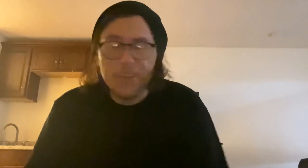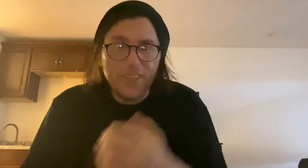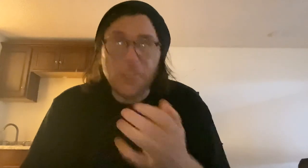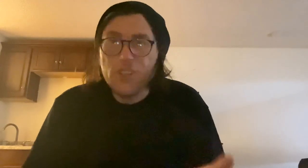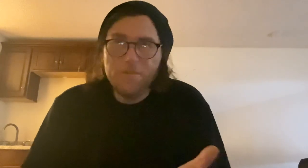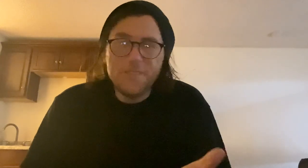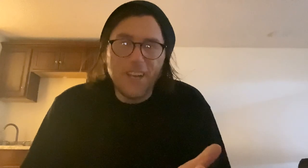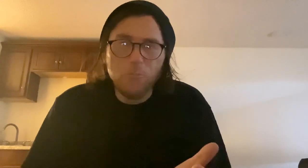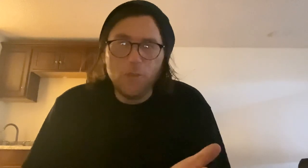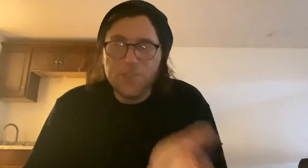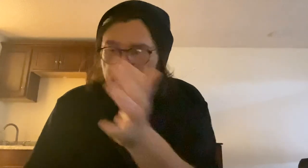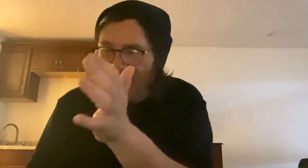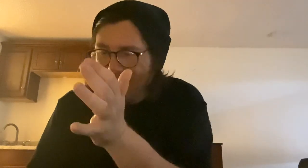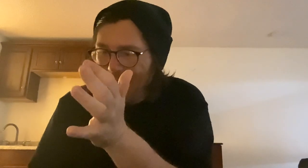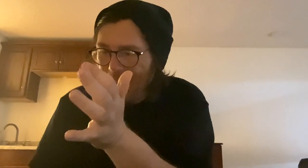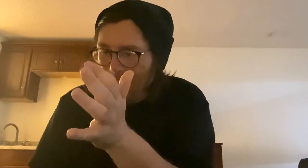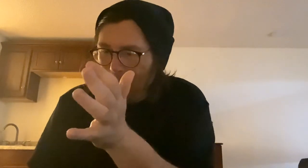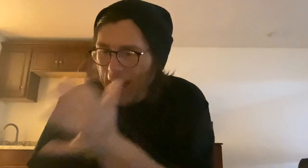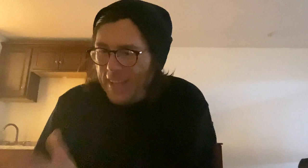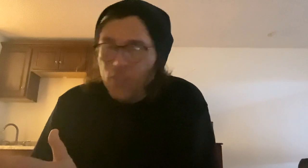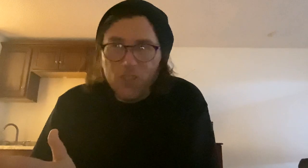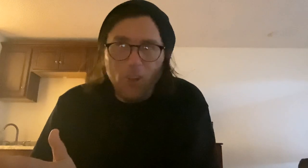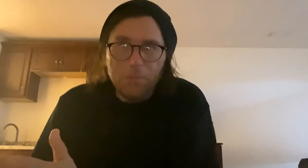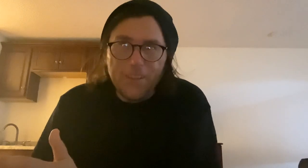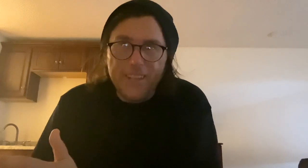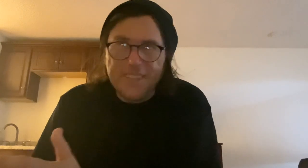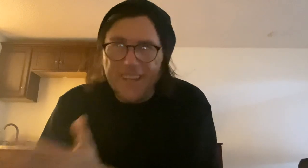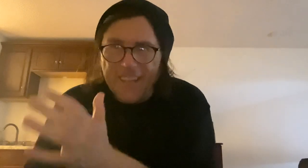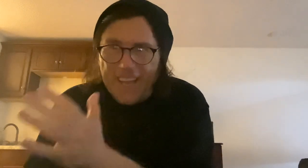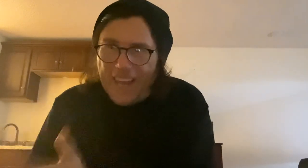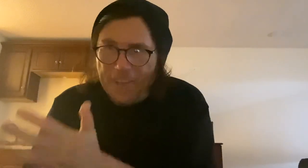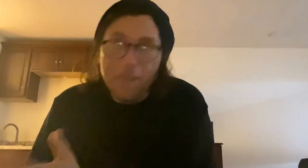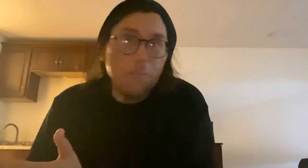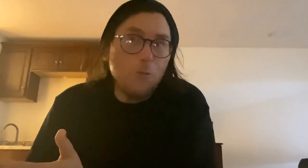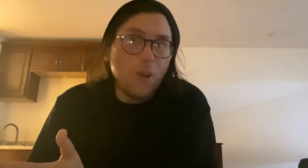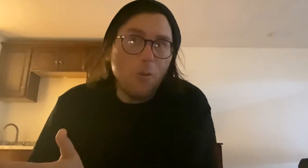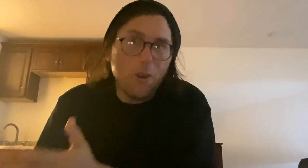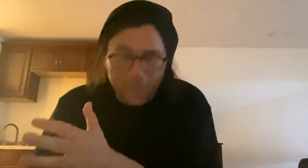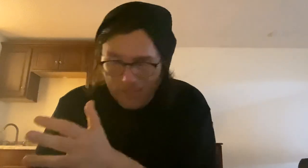they could have done was just call Bethesda and have them do it or, you know,